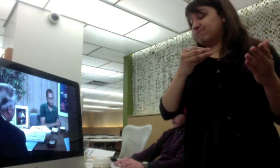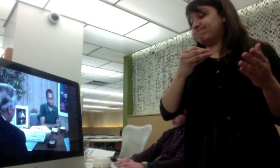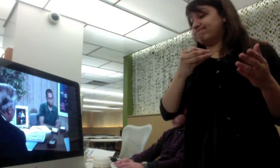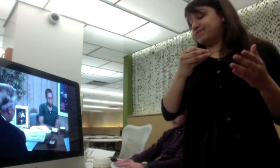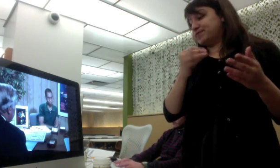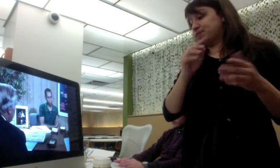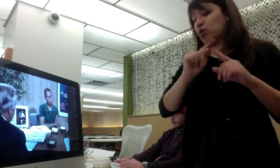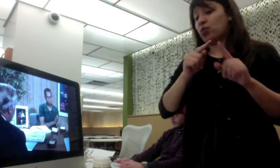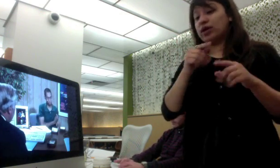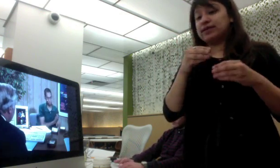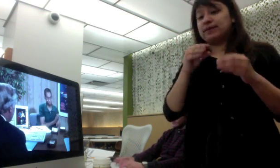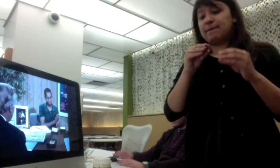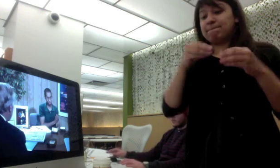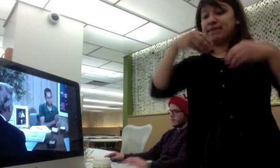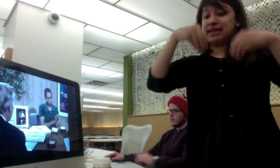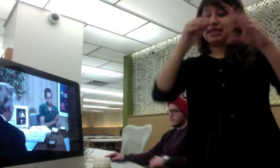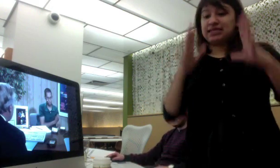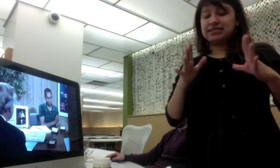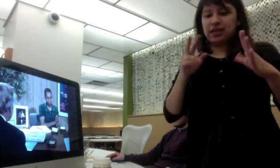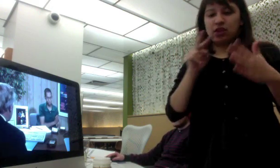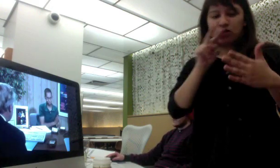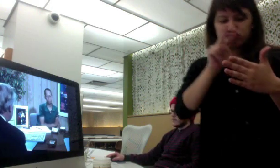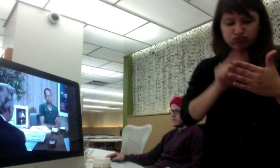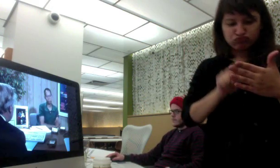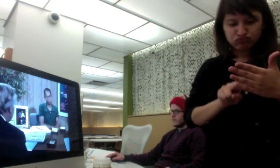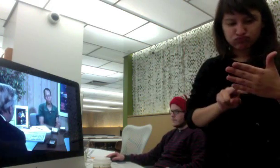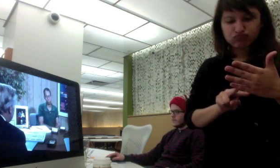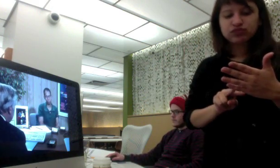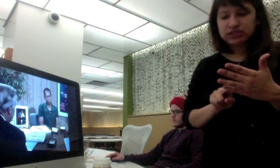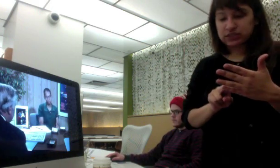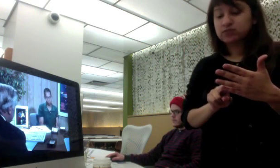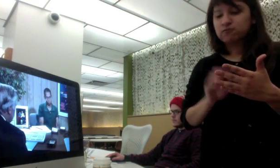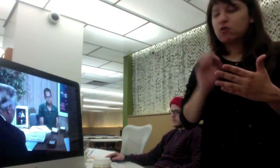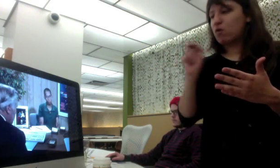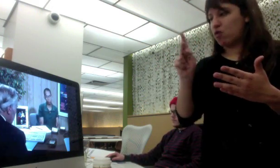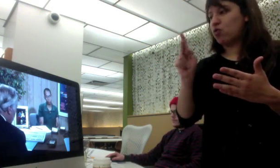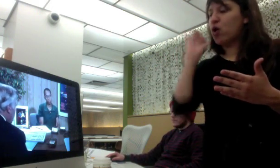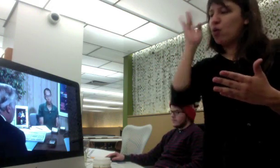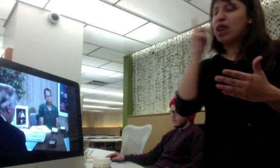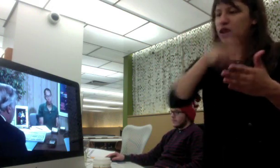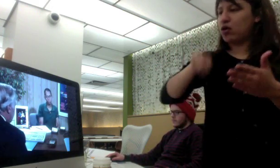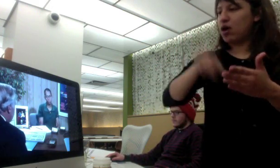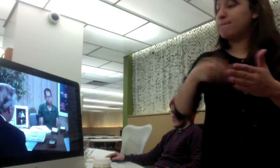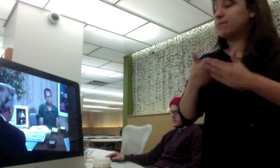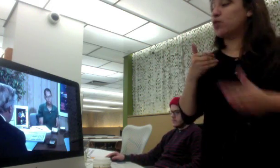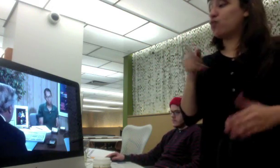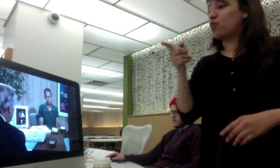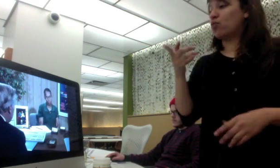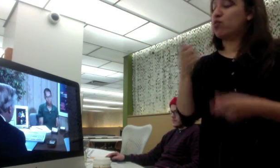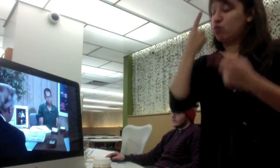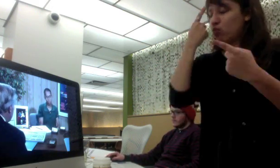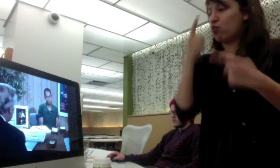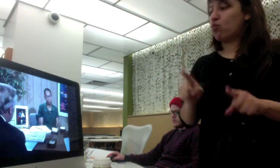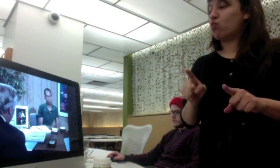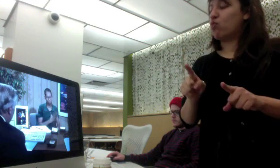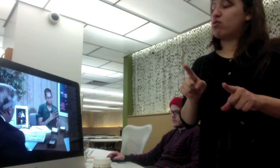correcting that problem prior to the settlement whatever it is if you can take care of it through the